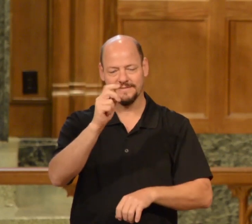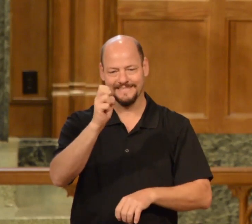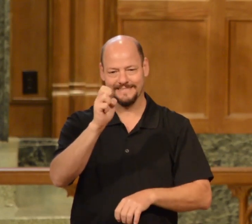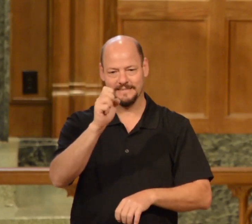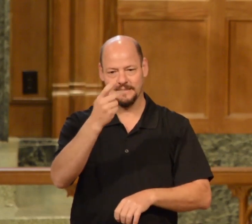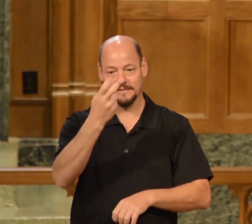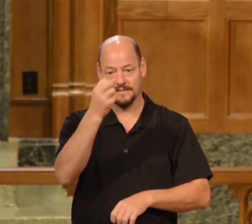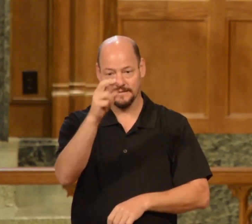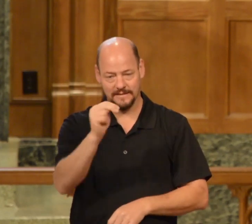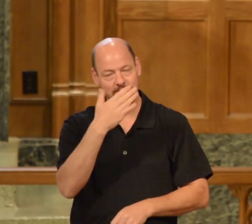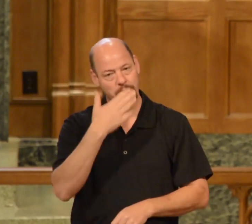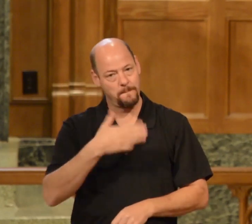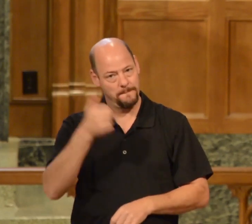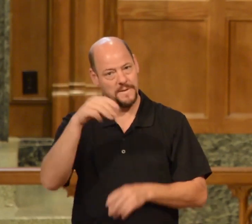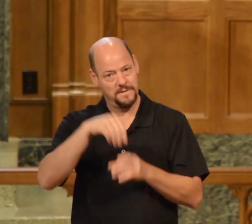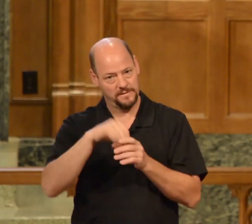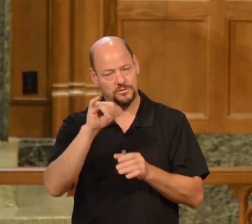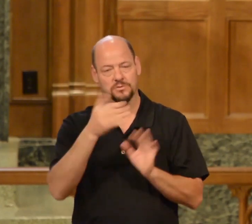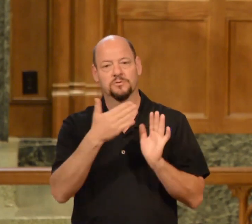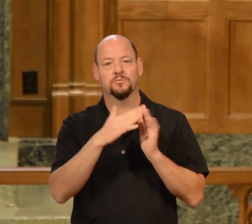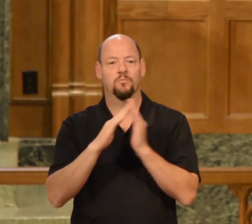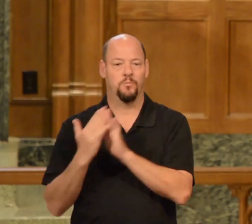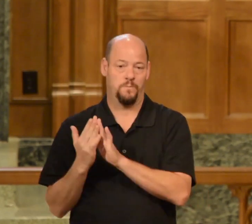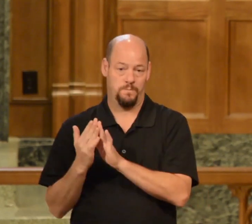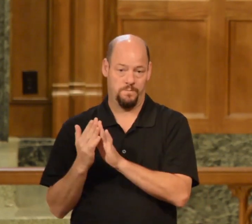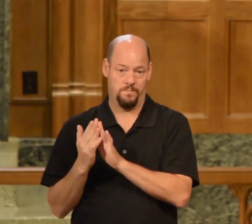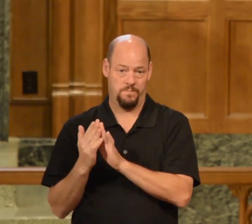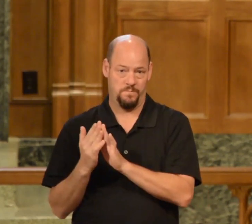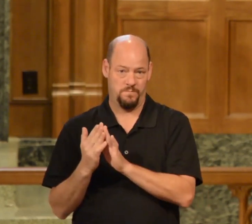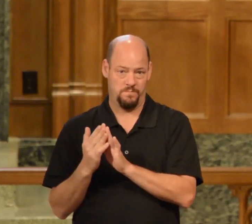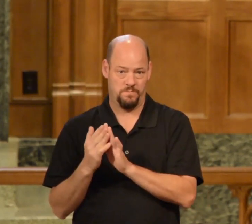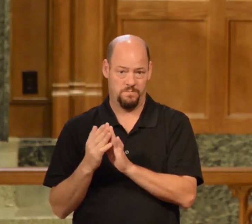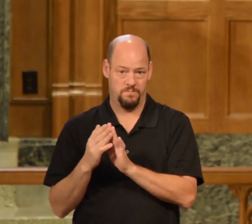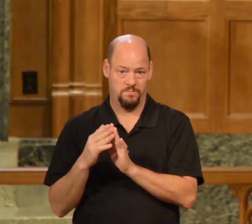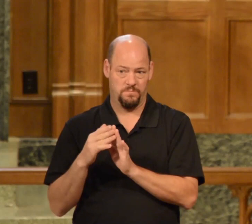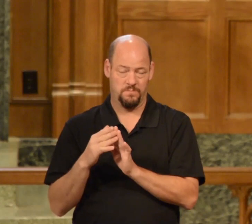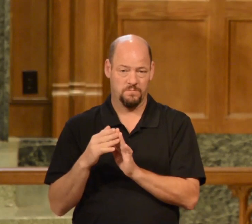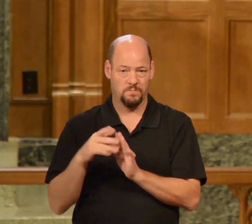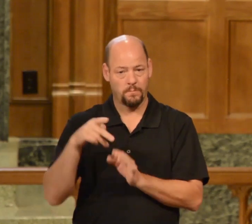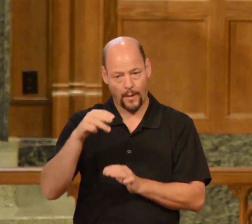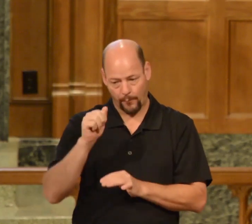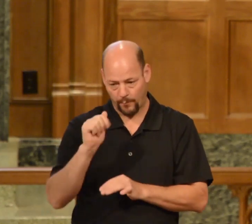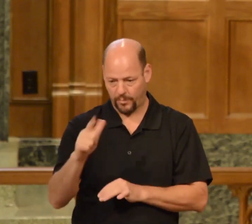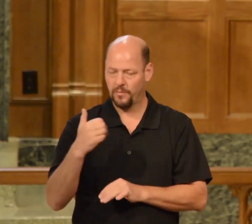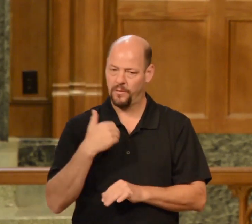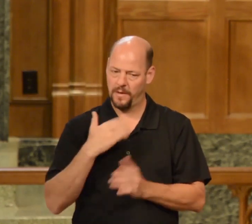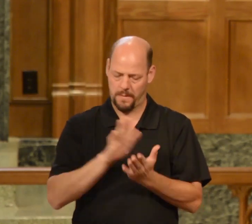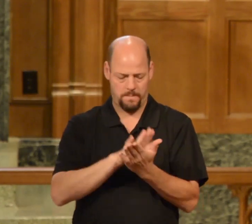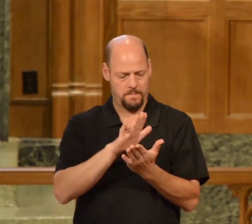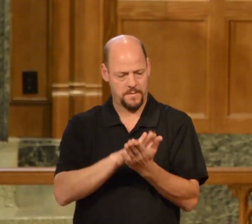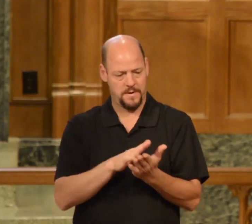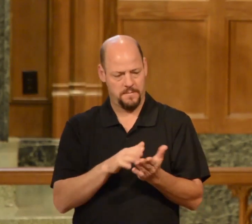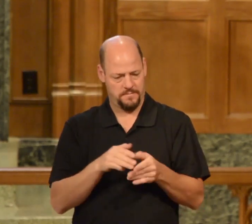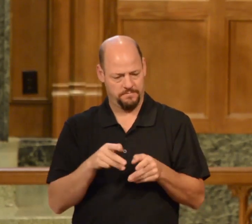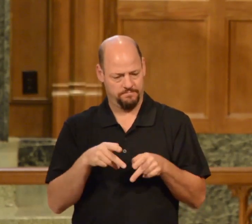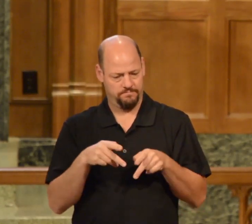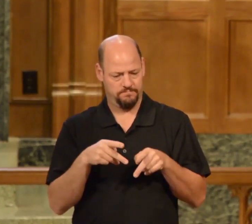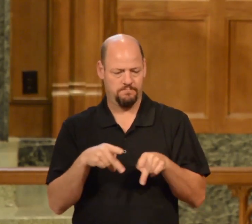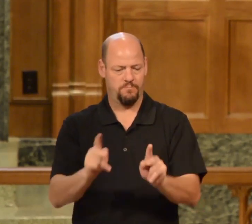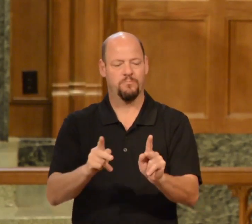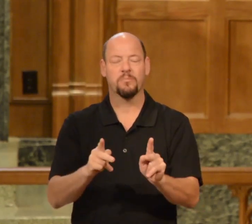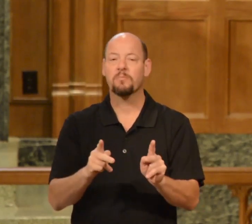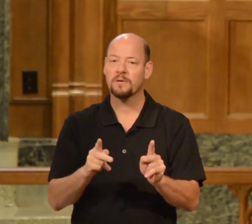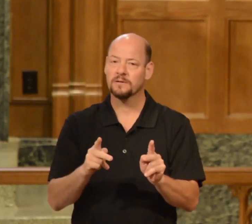in Jerusalem and he had papers to persecute the church and he was locking everyone up he was putting people